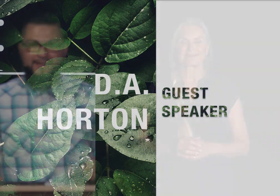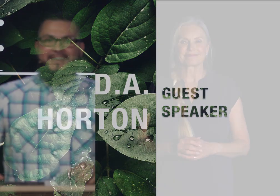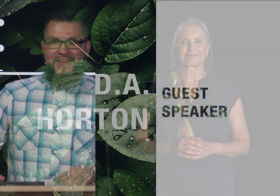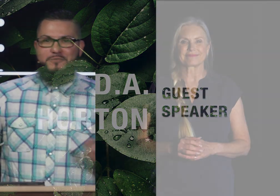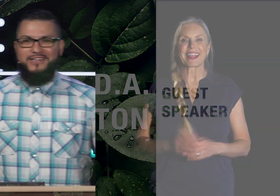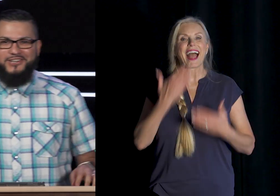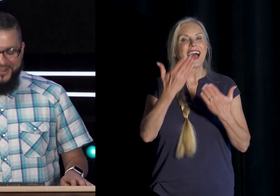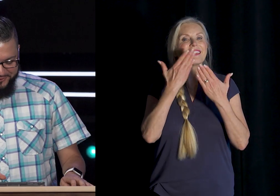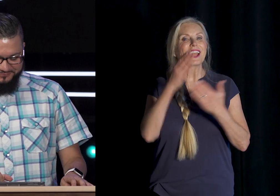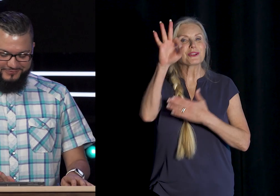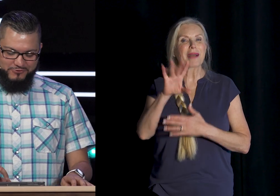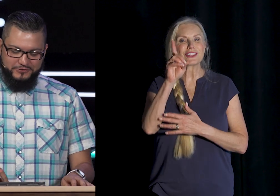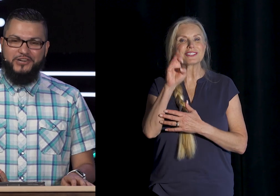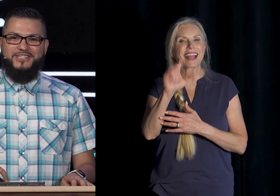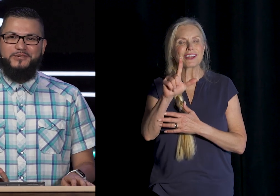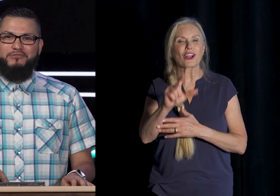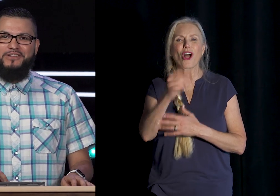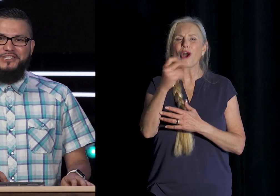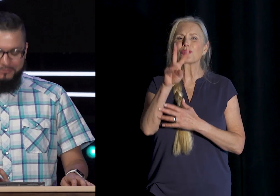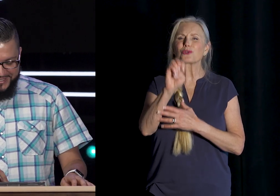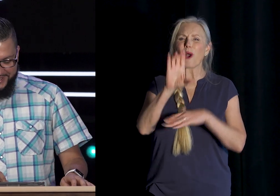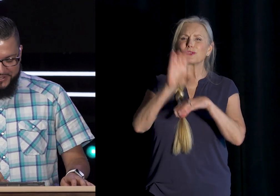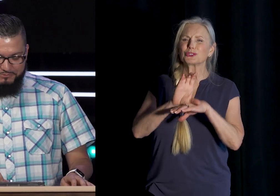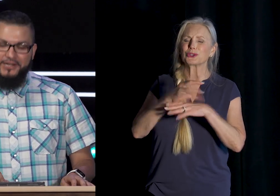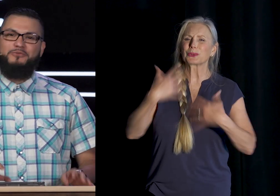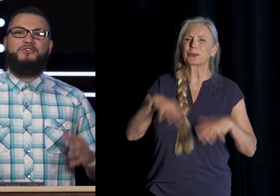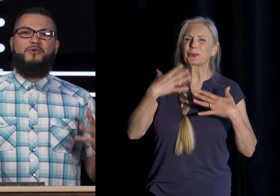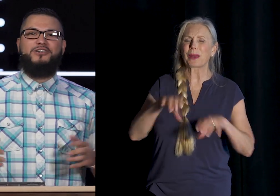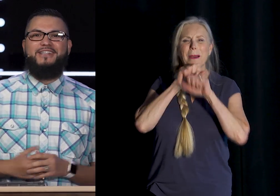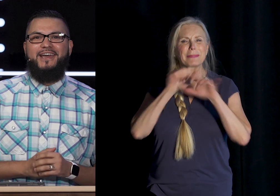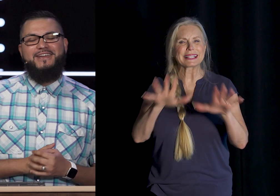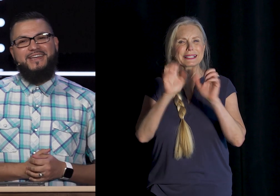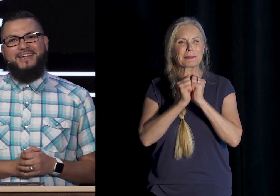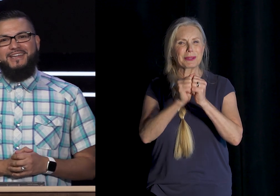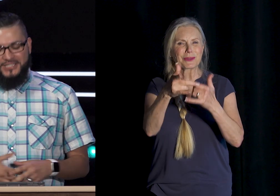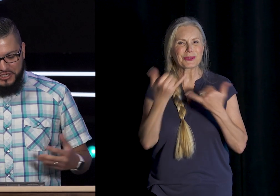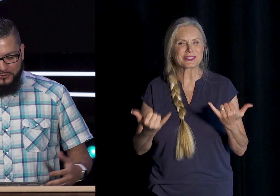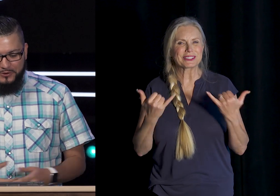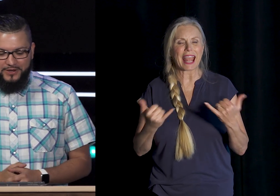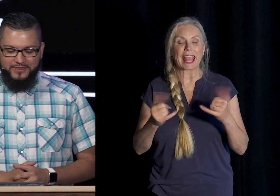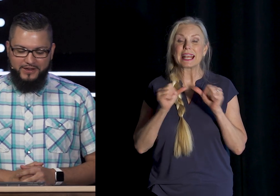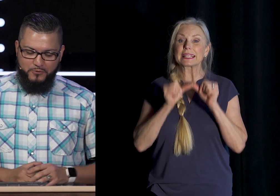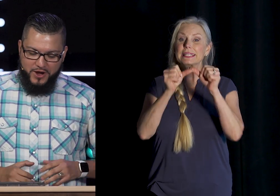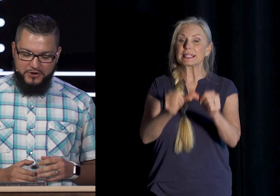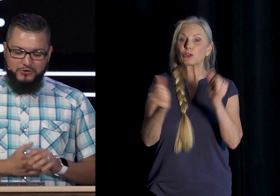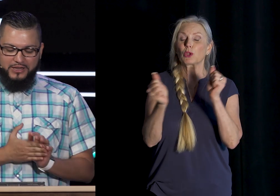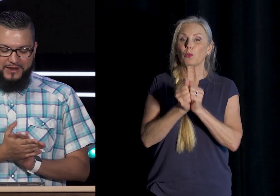Thank you Pastor Daniel Grove Church It's a privilege And a blessing To be with you all today Continuing with The Where New Life